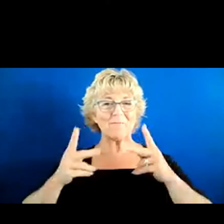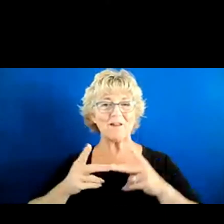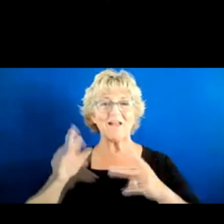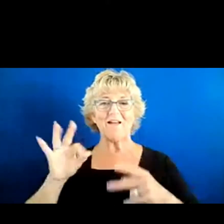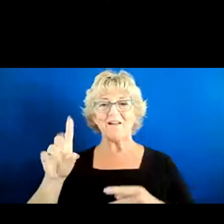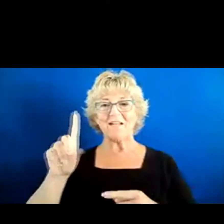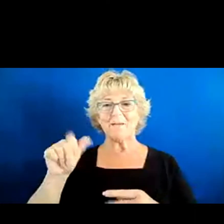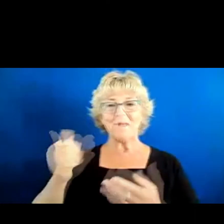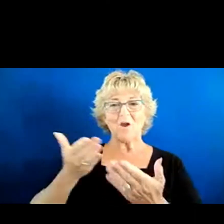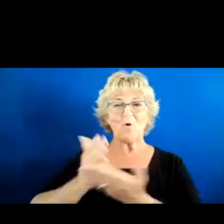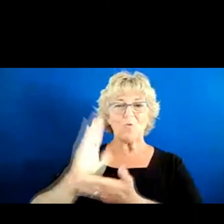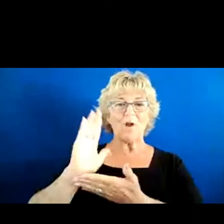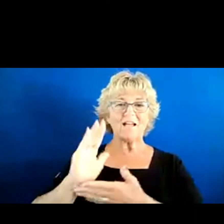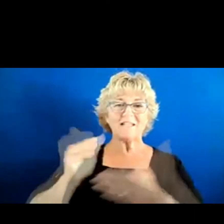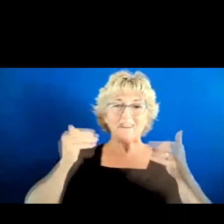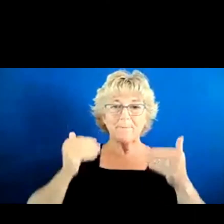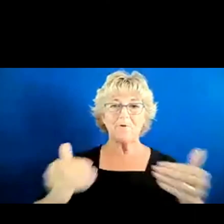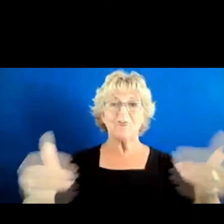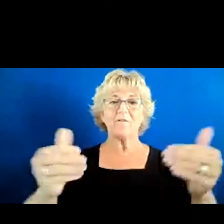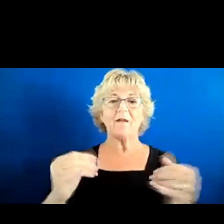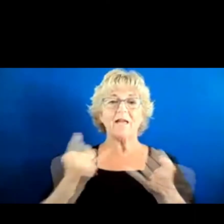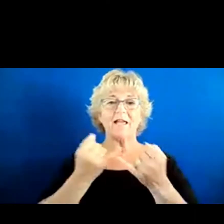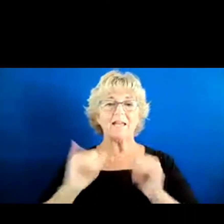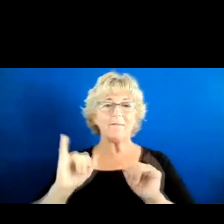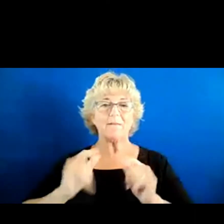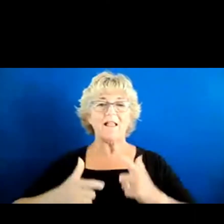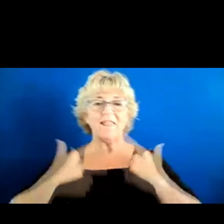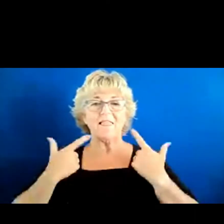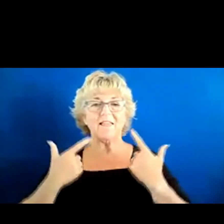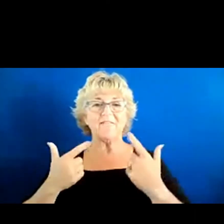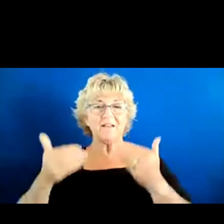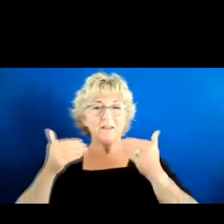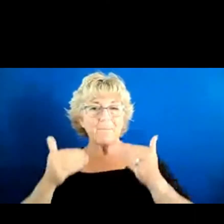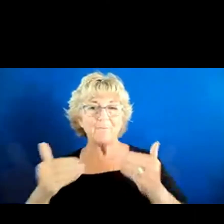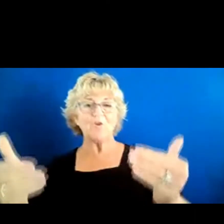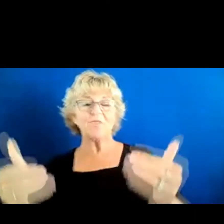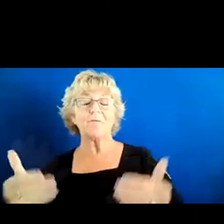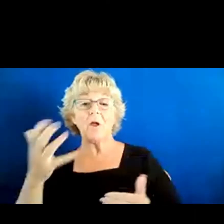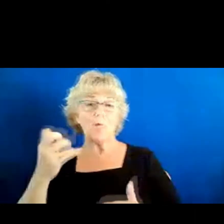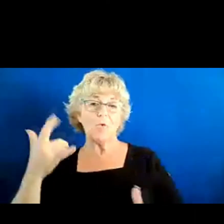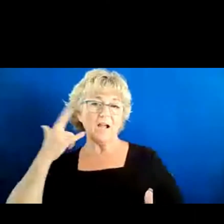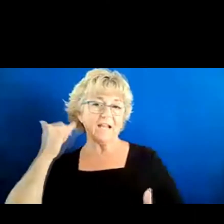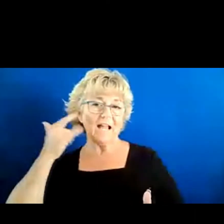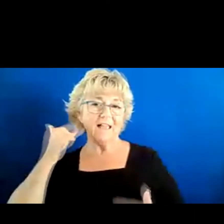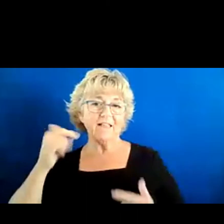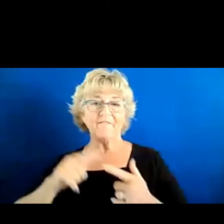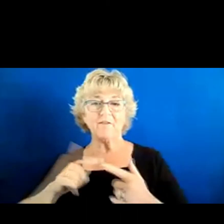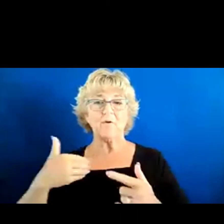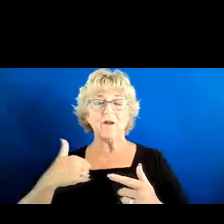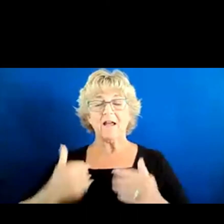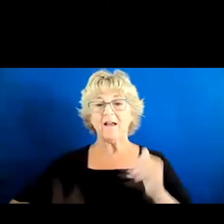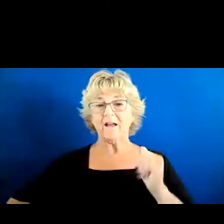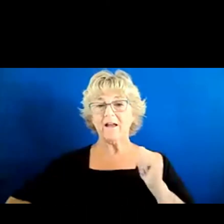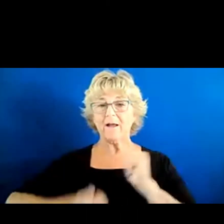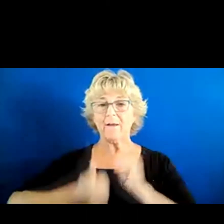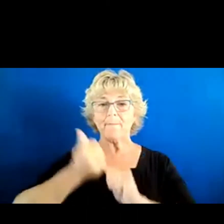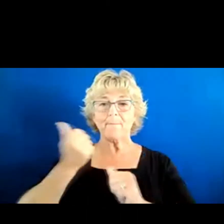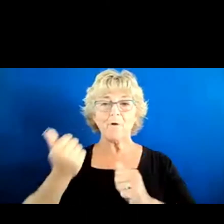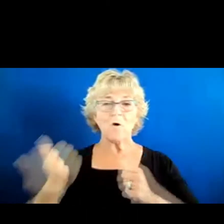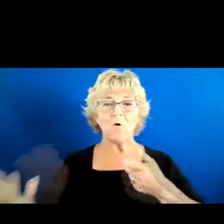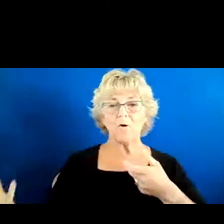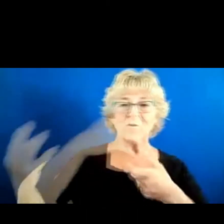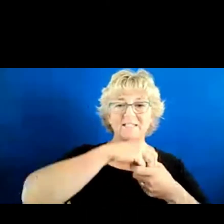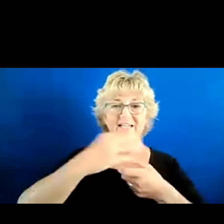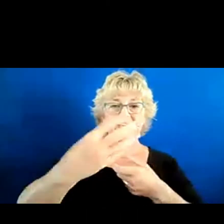disability rights movement and the independent living movement. He wanted California to have the most inclusive economy